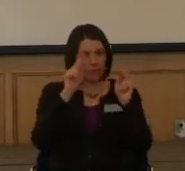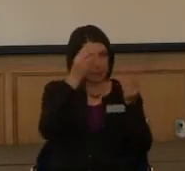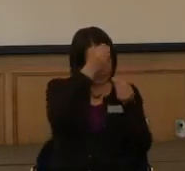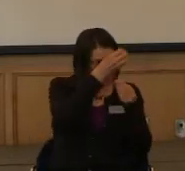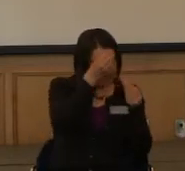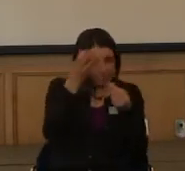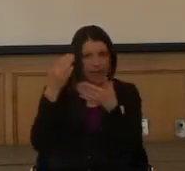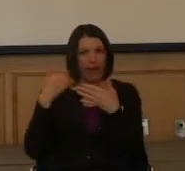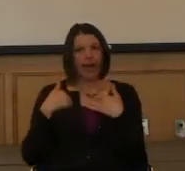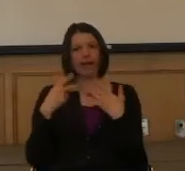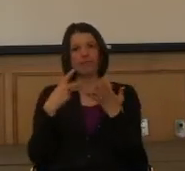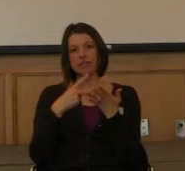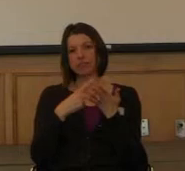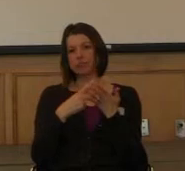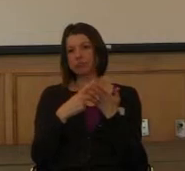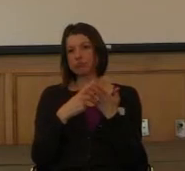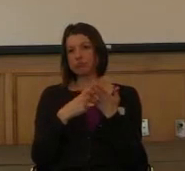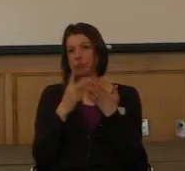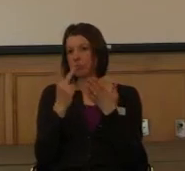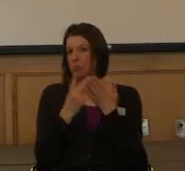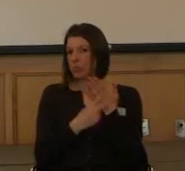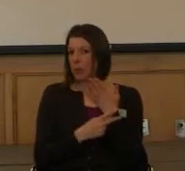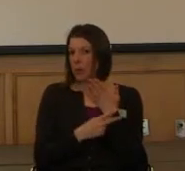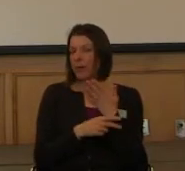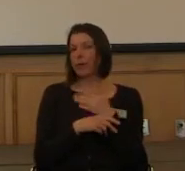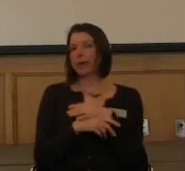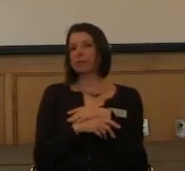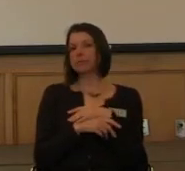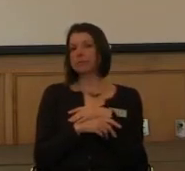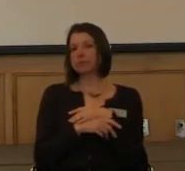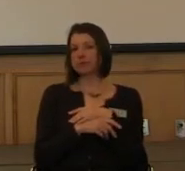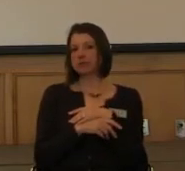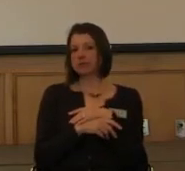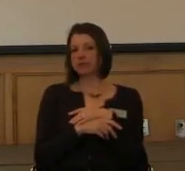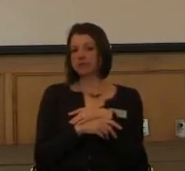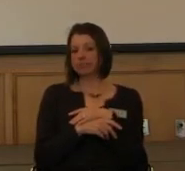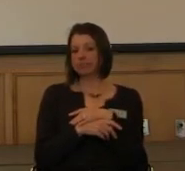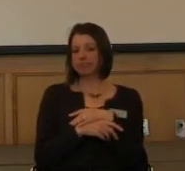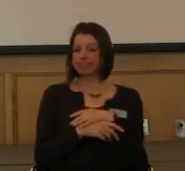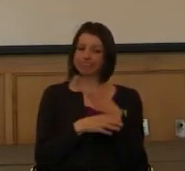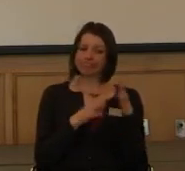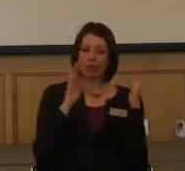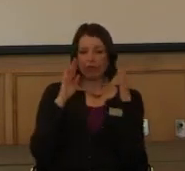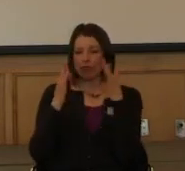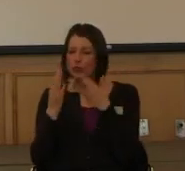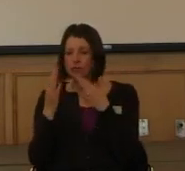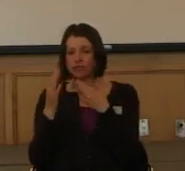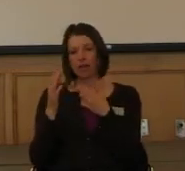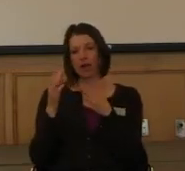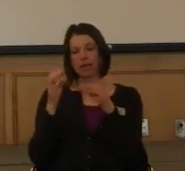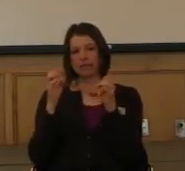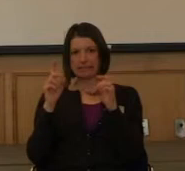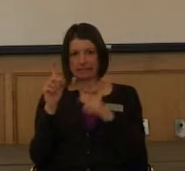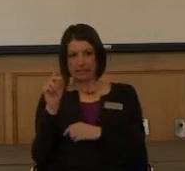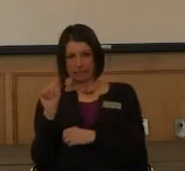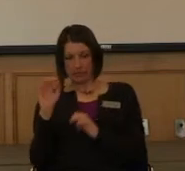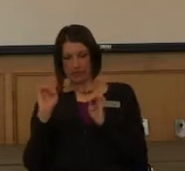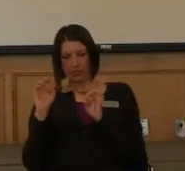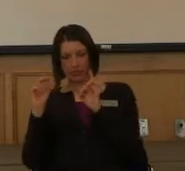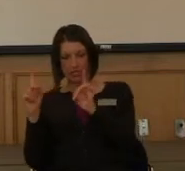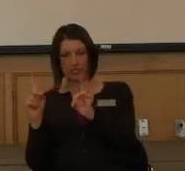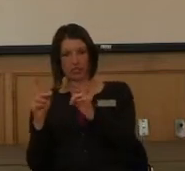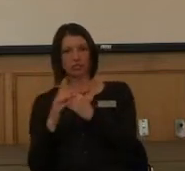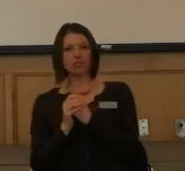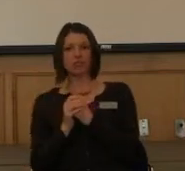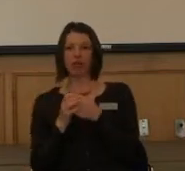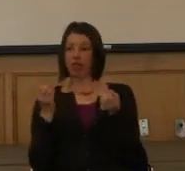Having programs geared toward, I mean, I'm not like a huge thing, but geared toward like disability education. Because a lot of people, you know,